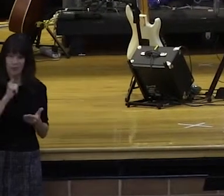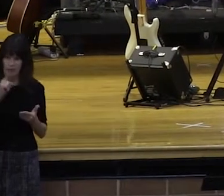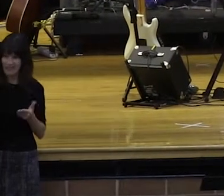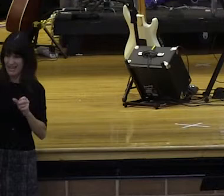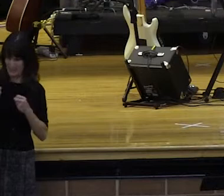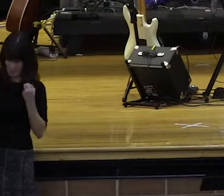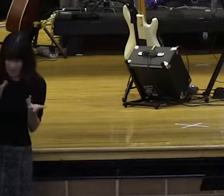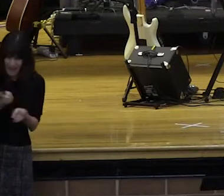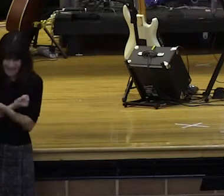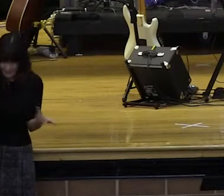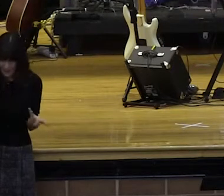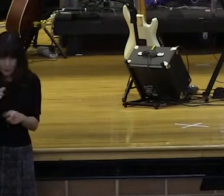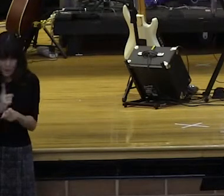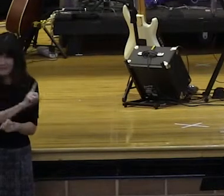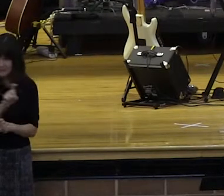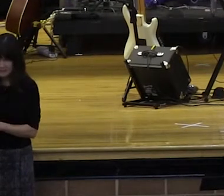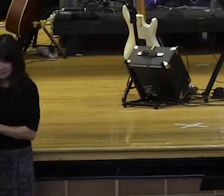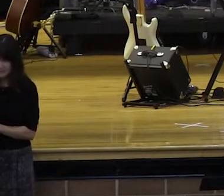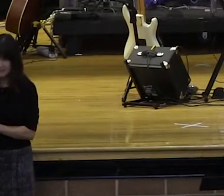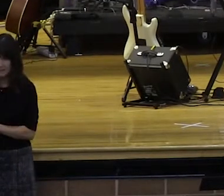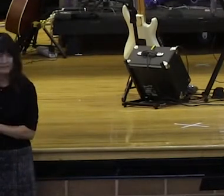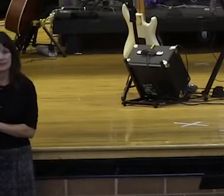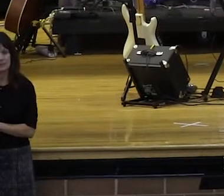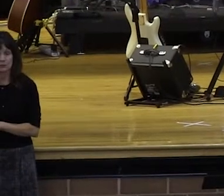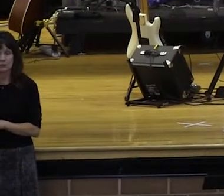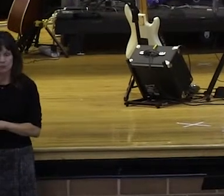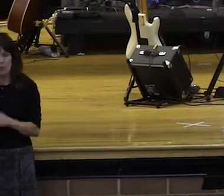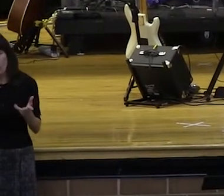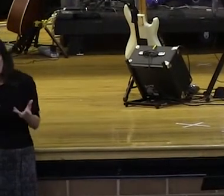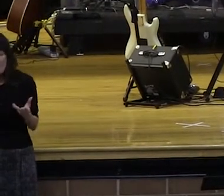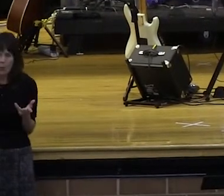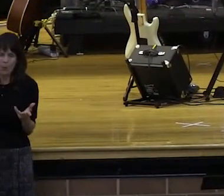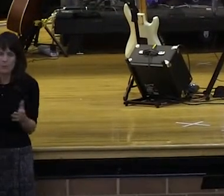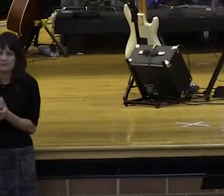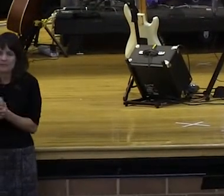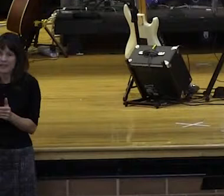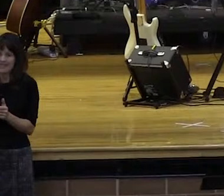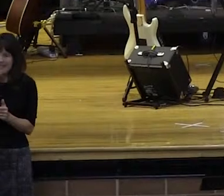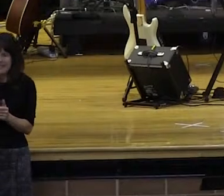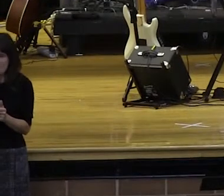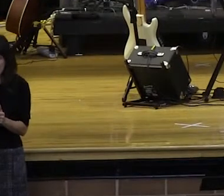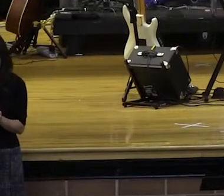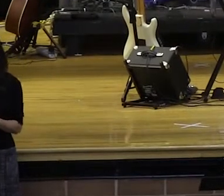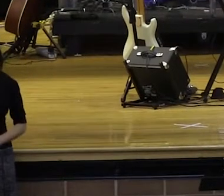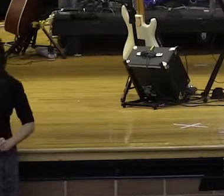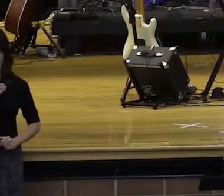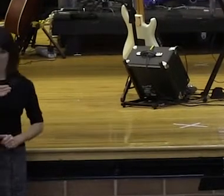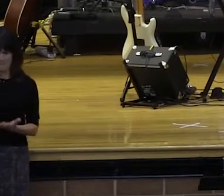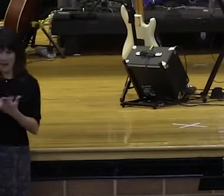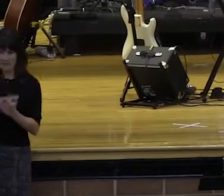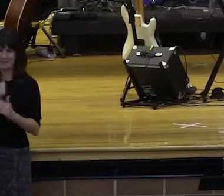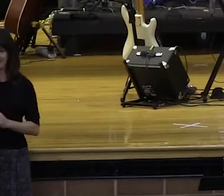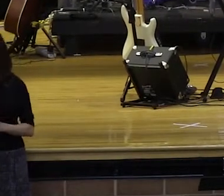love. Hallelujah. And we need to look at the tithe. It's not like my money. Oh God, this is yours. And I'm just casting it